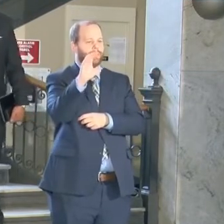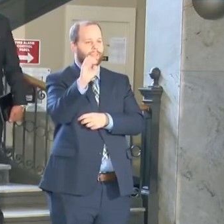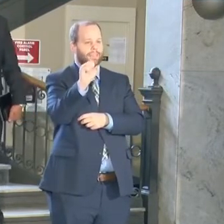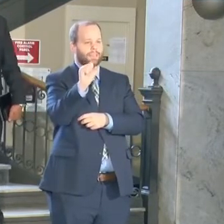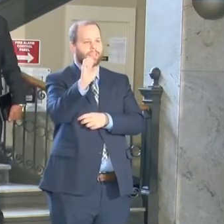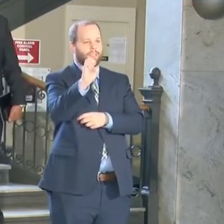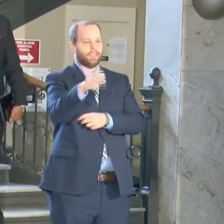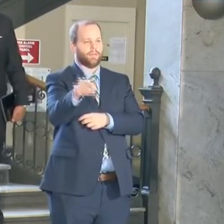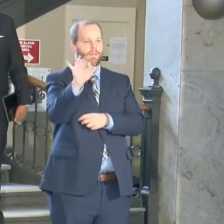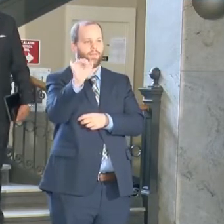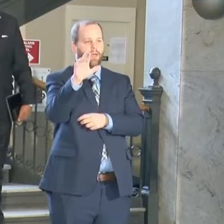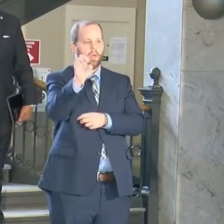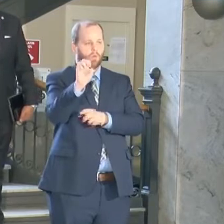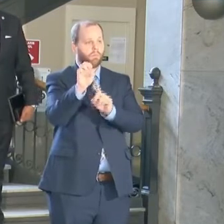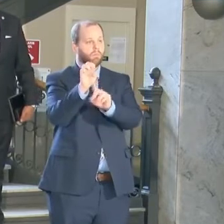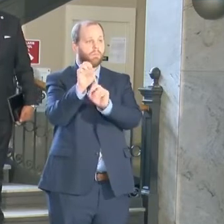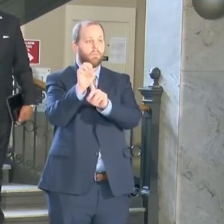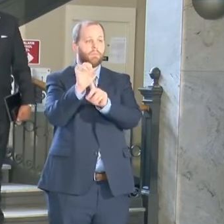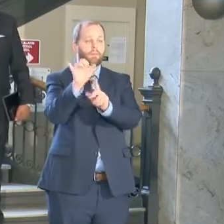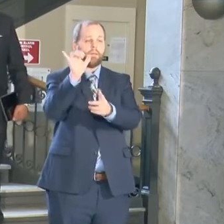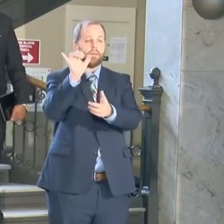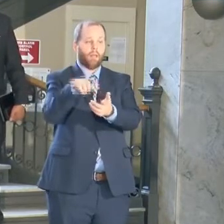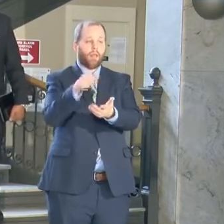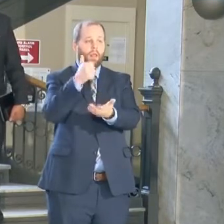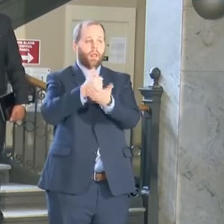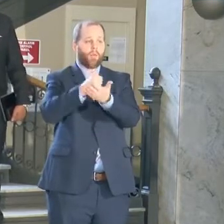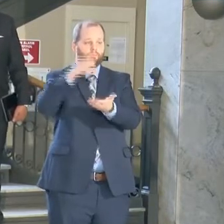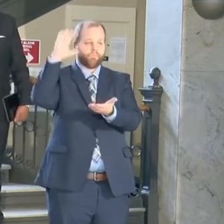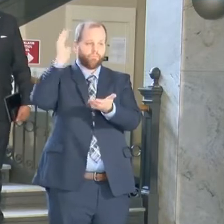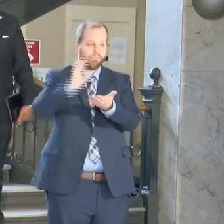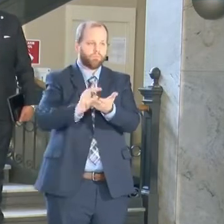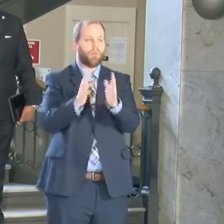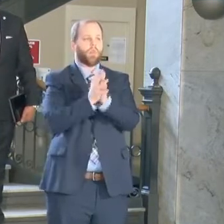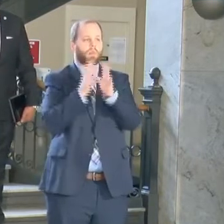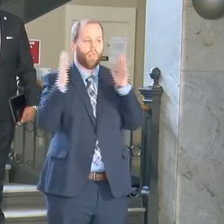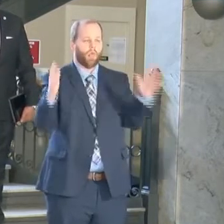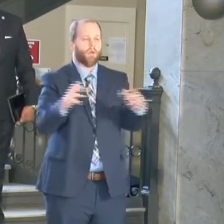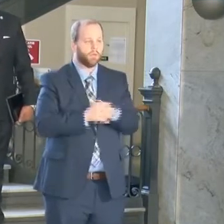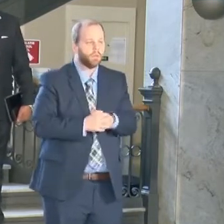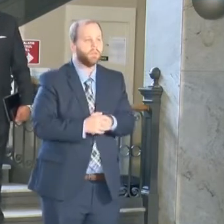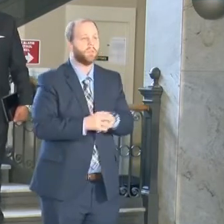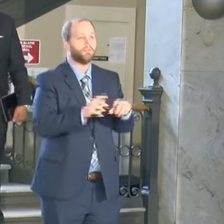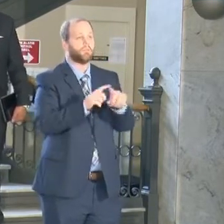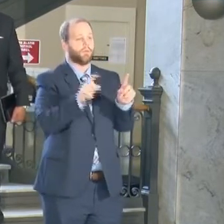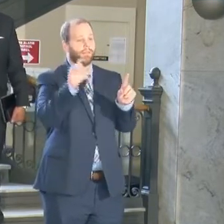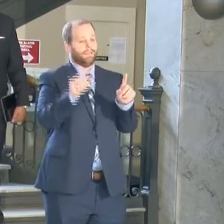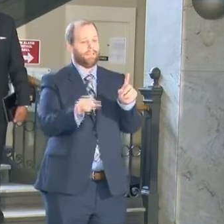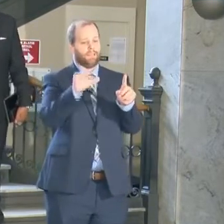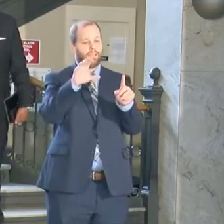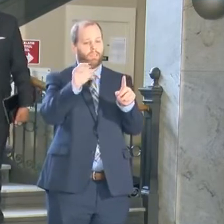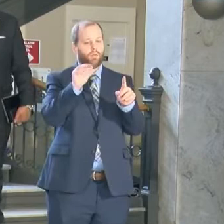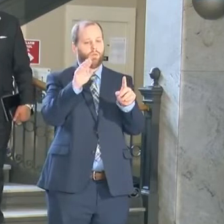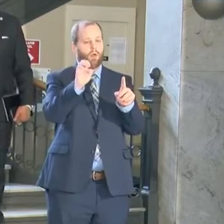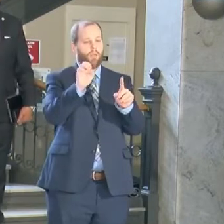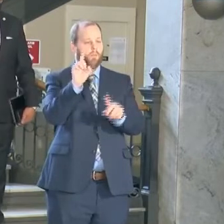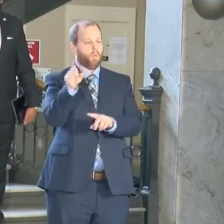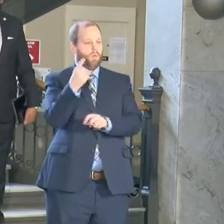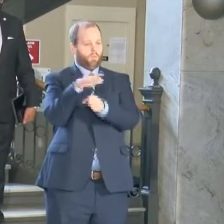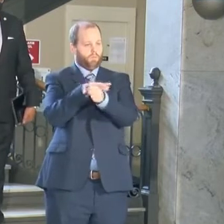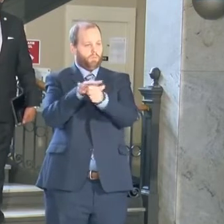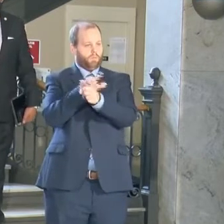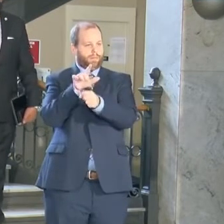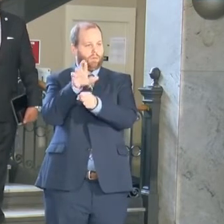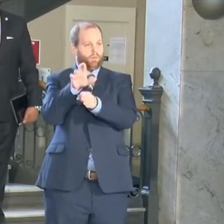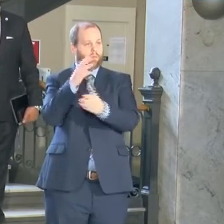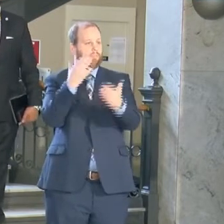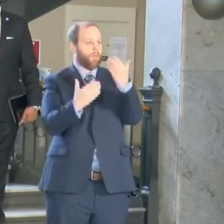city of Little Rock. But we also have to understand, too, that much of this crime is not always the residents of Little Rock. There are outside entities that are coming